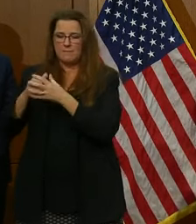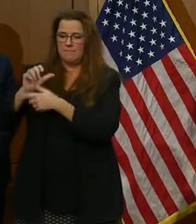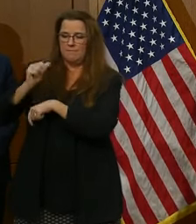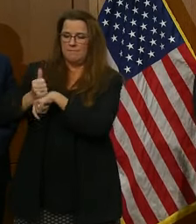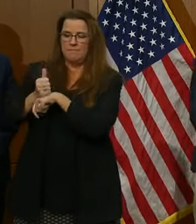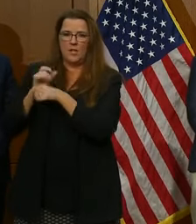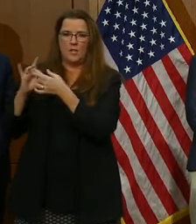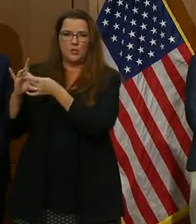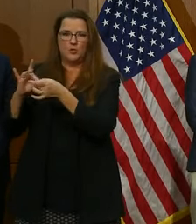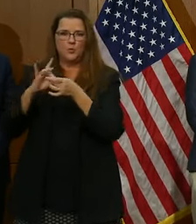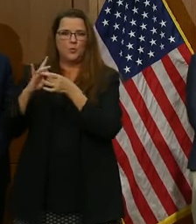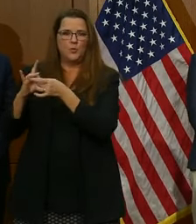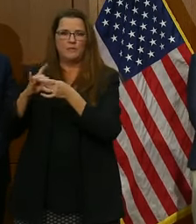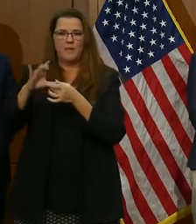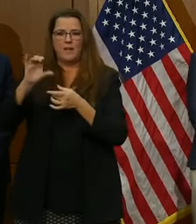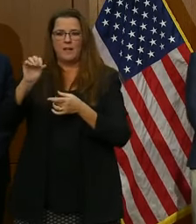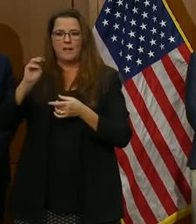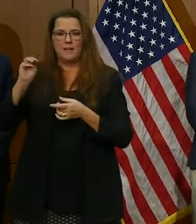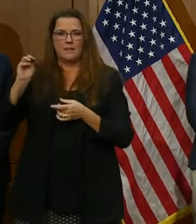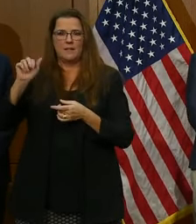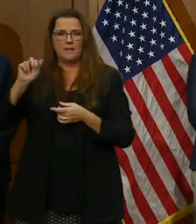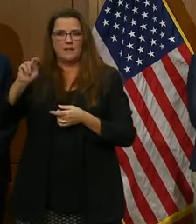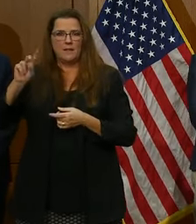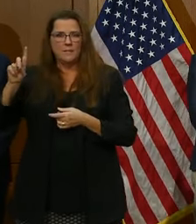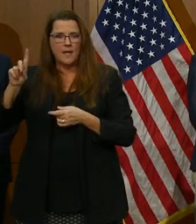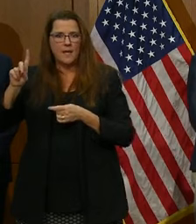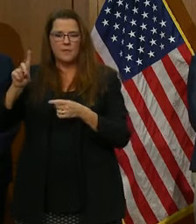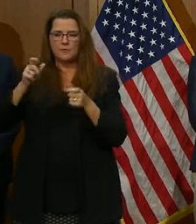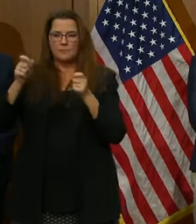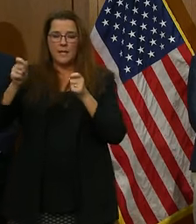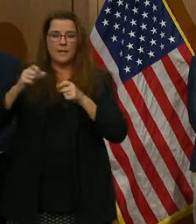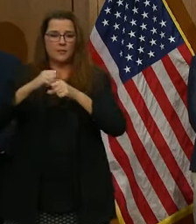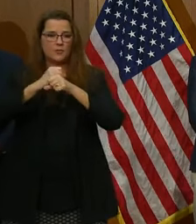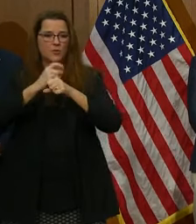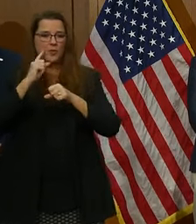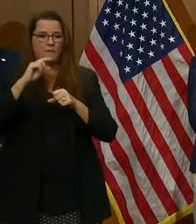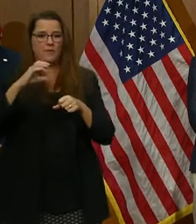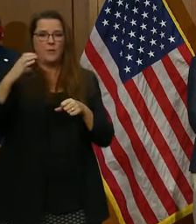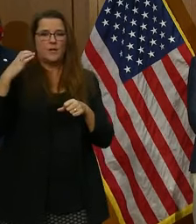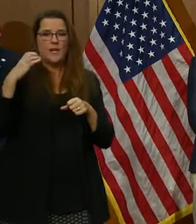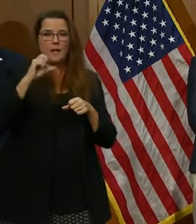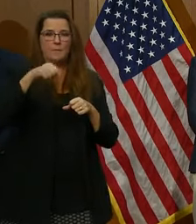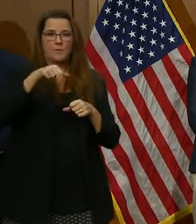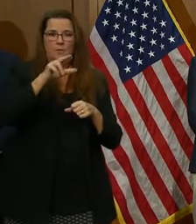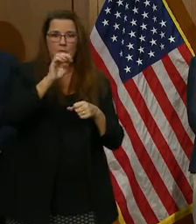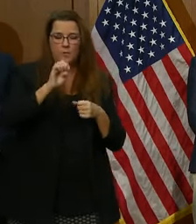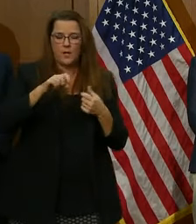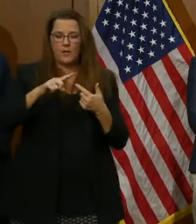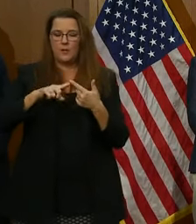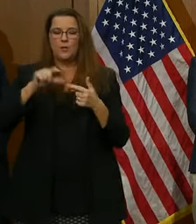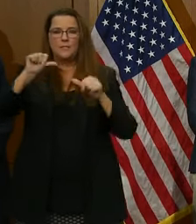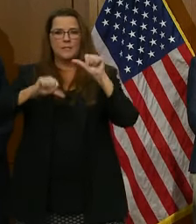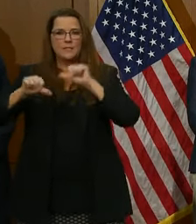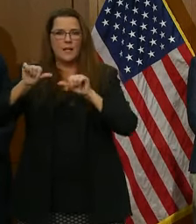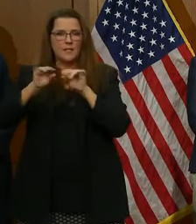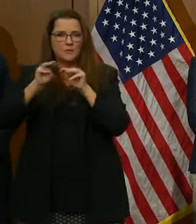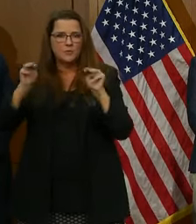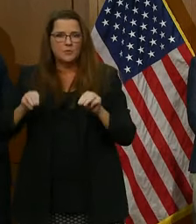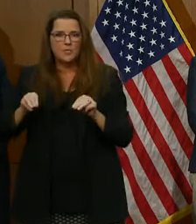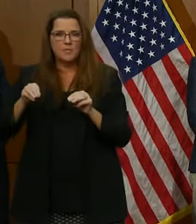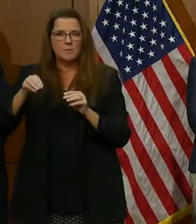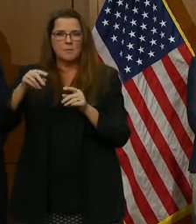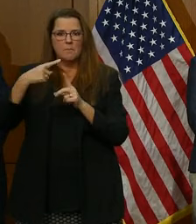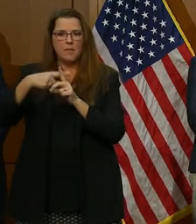unified command to prepare and manage security for Capitol Square, the Science Museum, and adjoining streets and